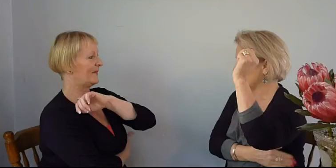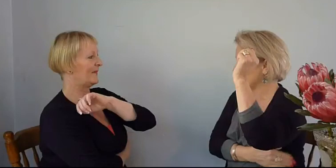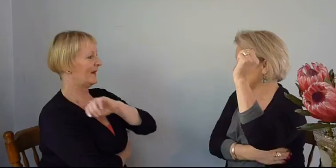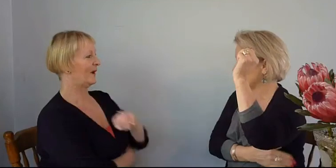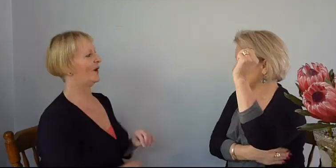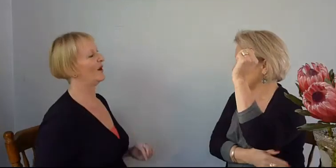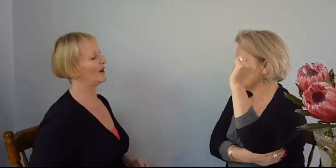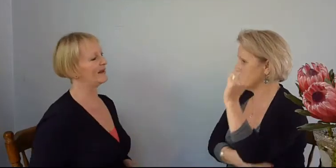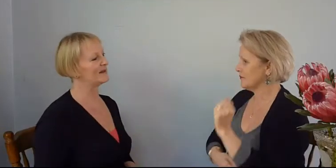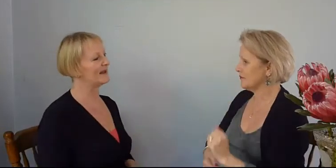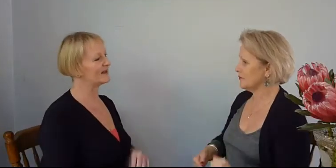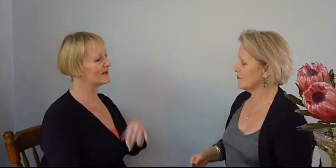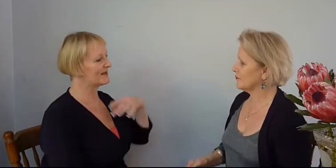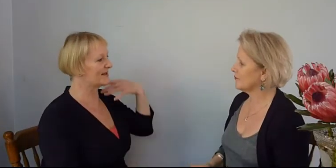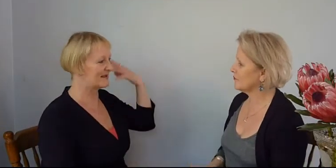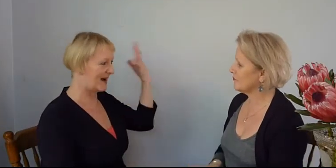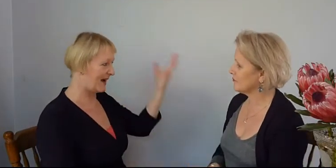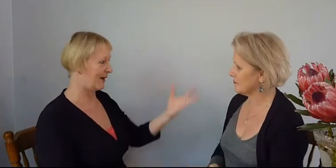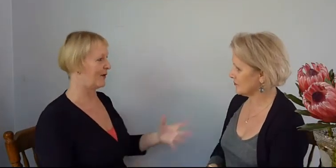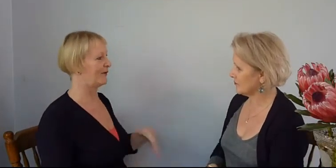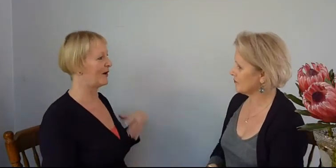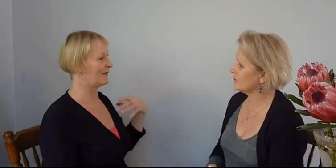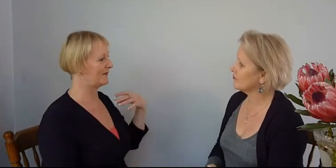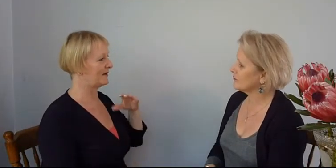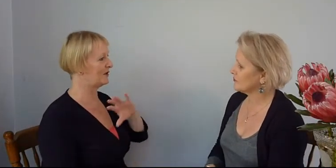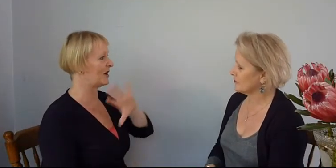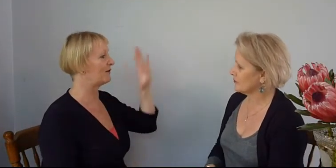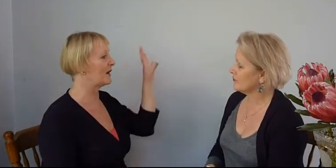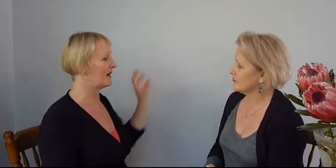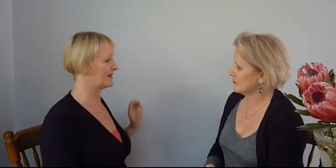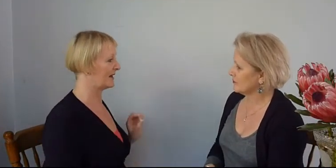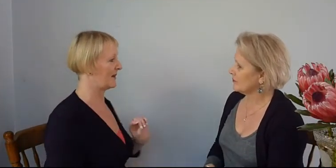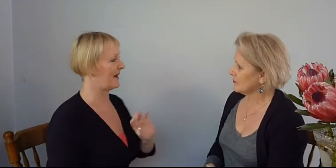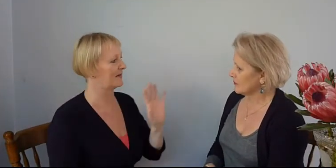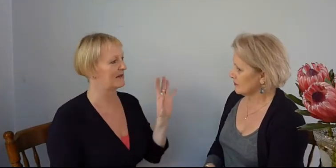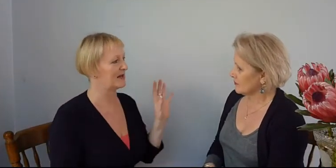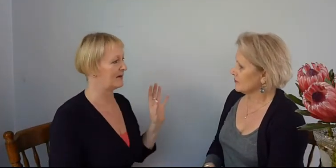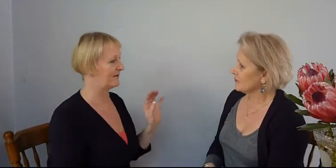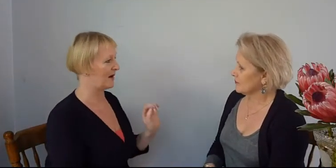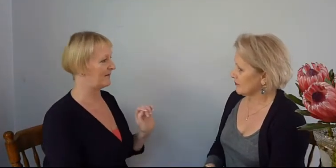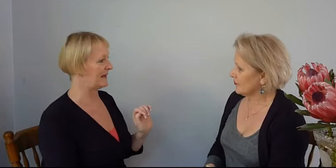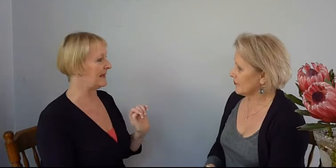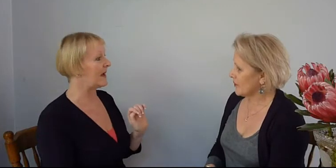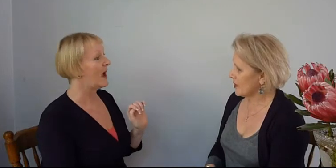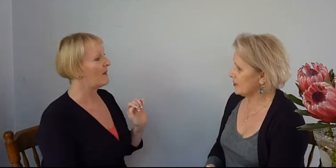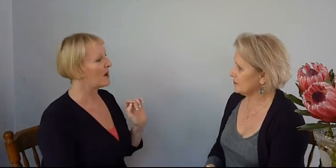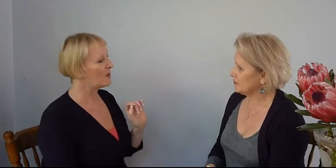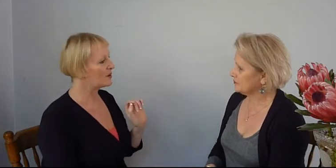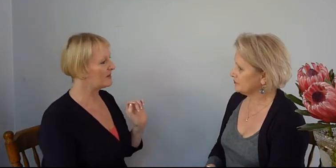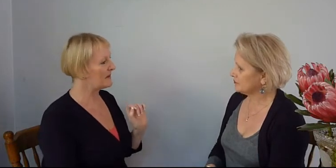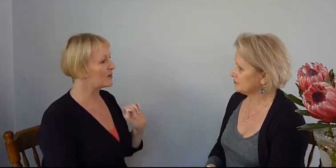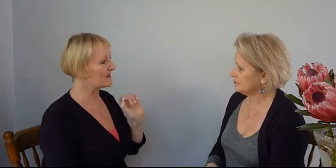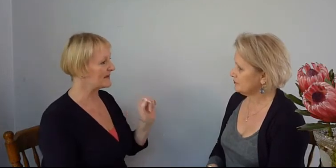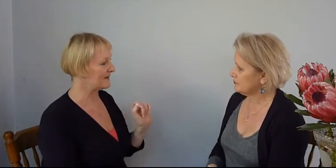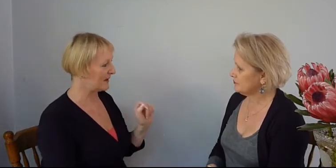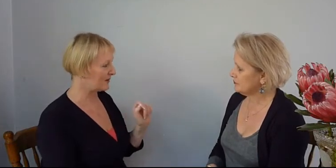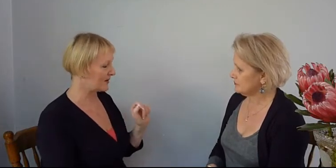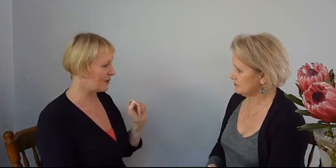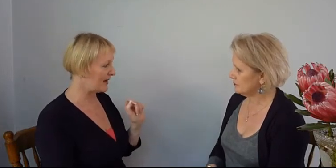Okay, so that's just a start of generalising about the terrified feeling. But I want you to be more specific. So when you